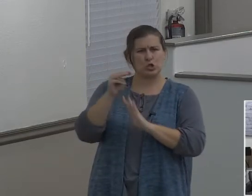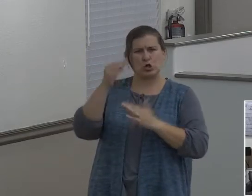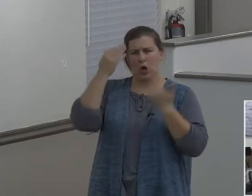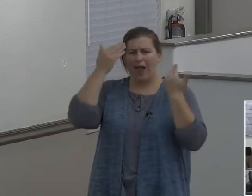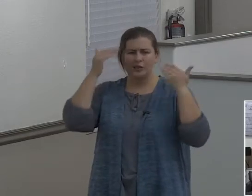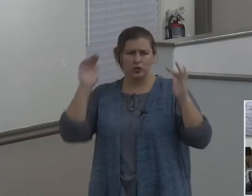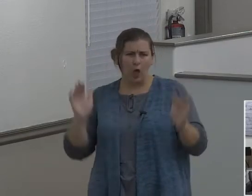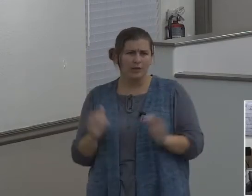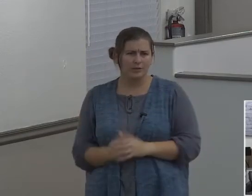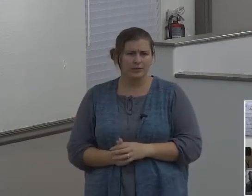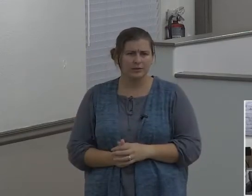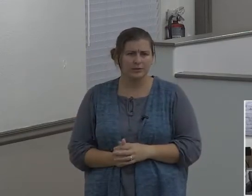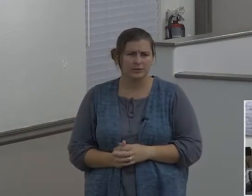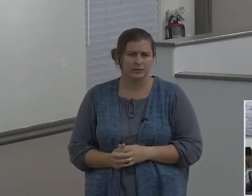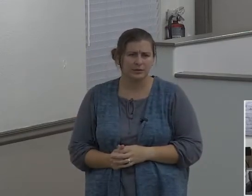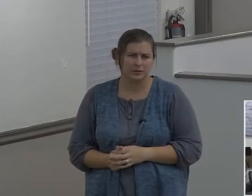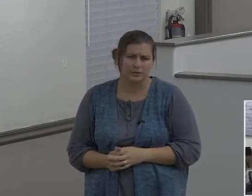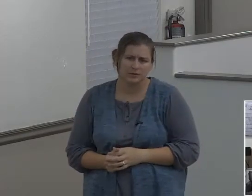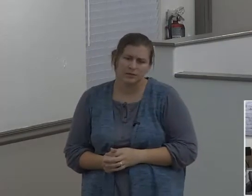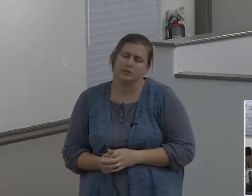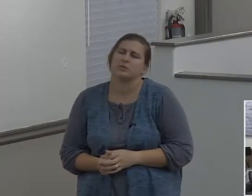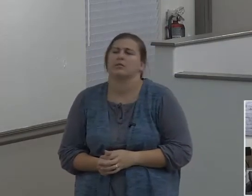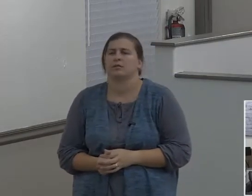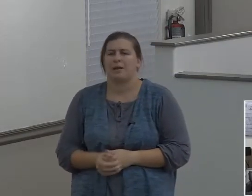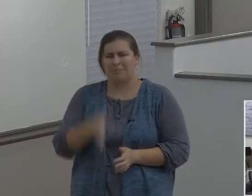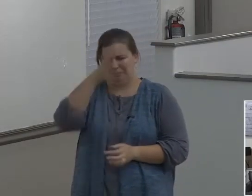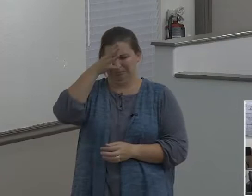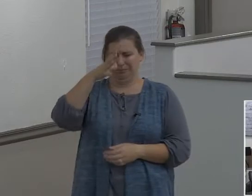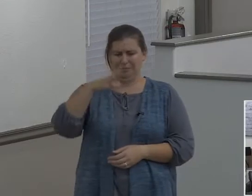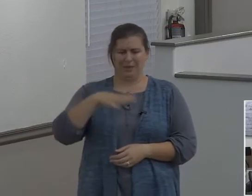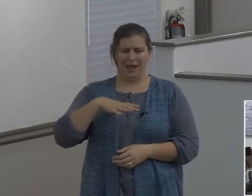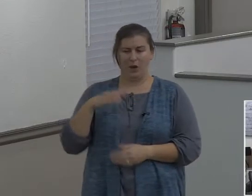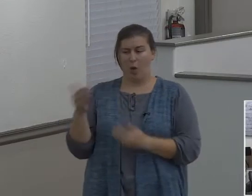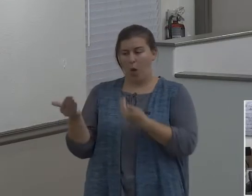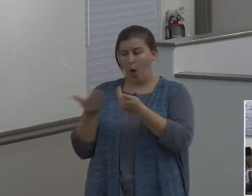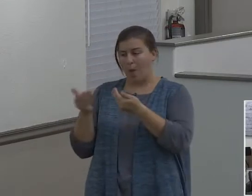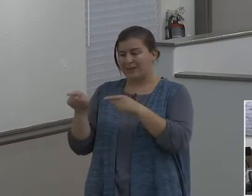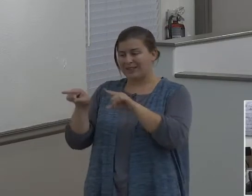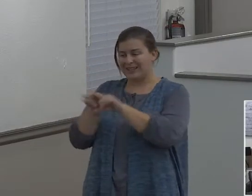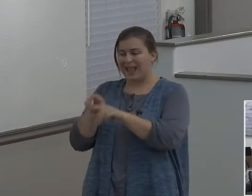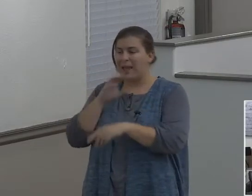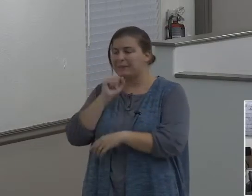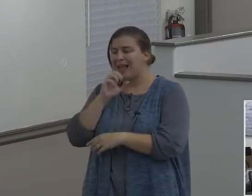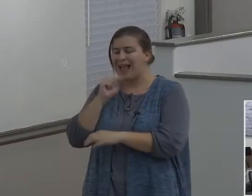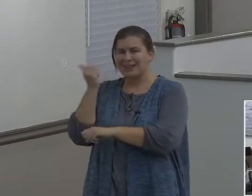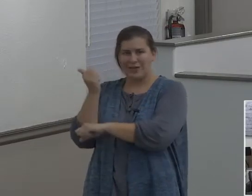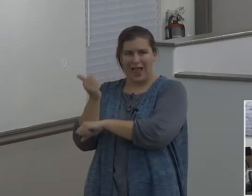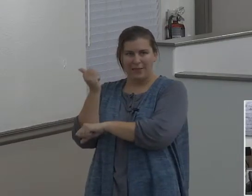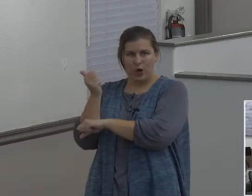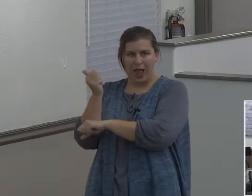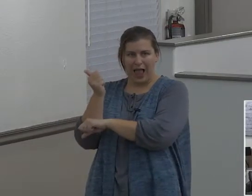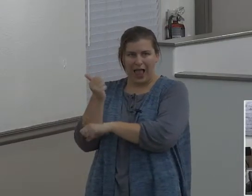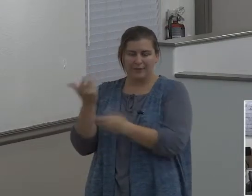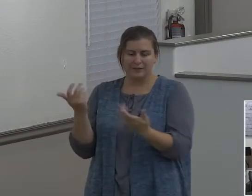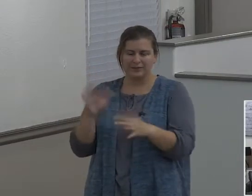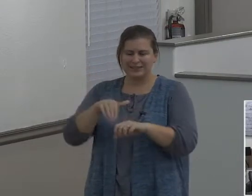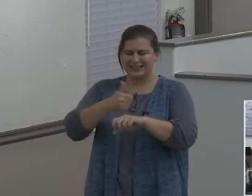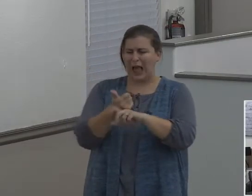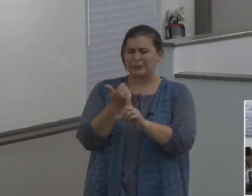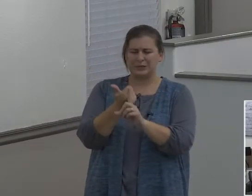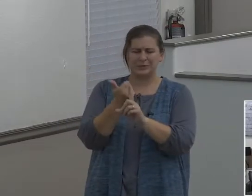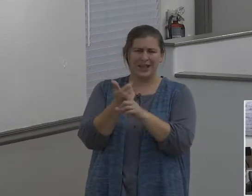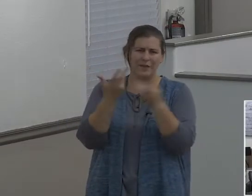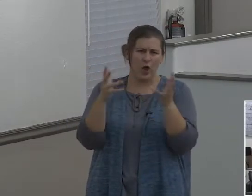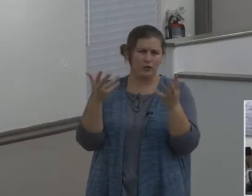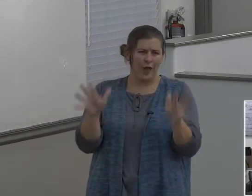very nearly the same age as Abram. He's probably well established on his own already. Lot